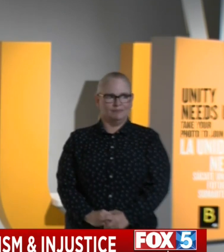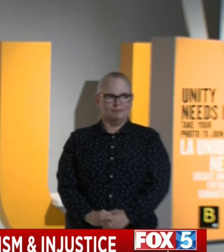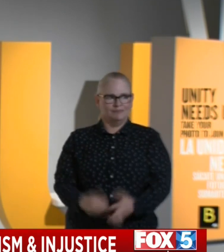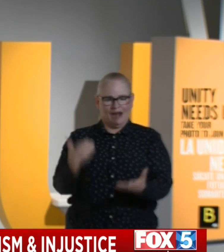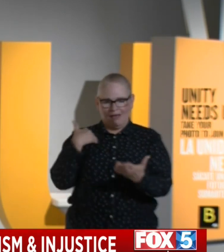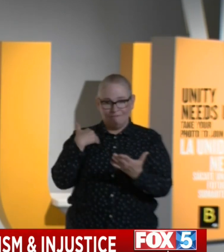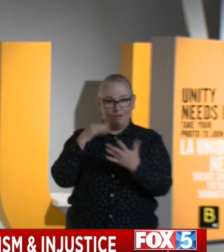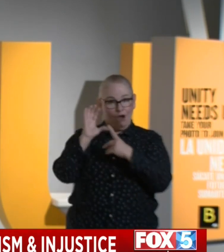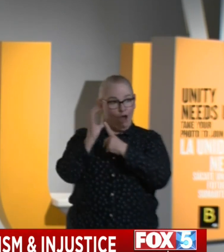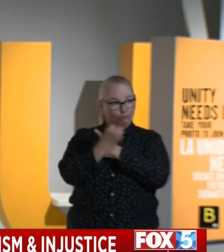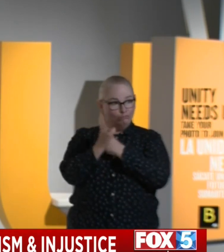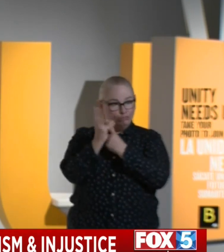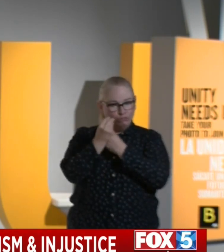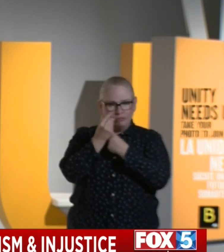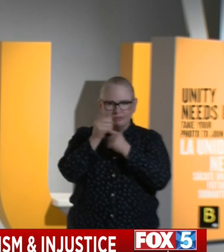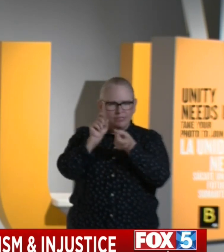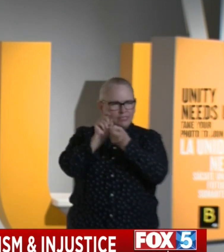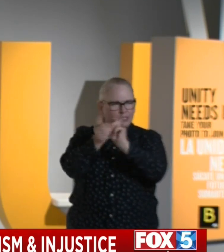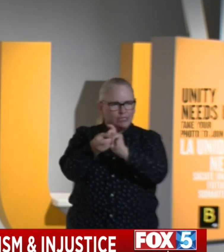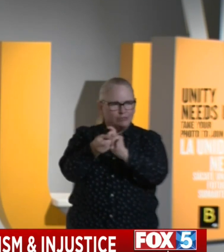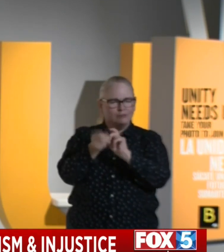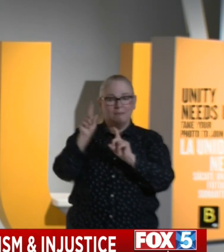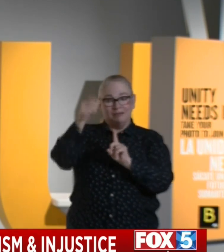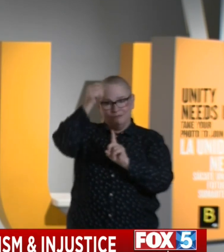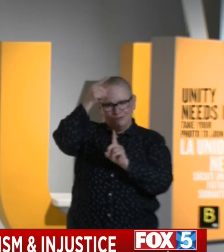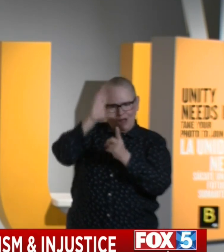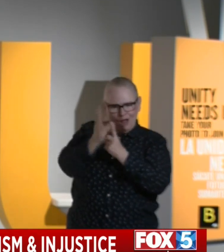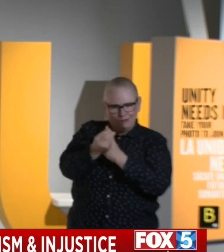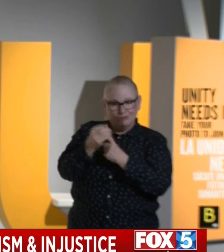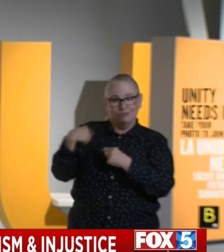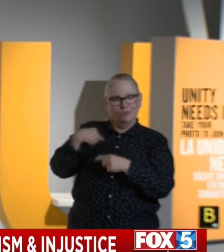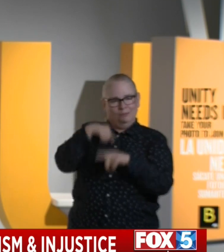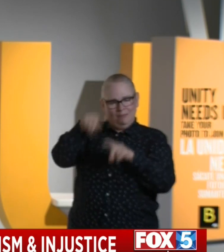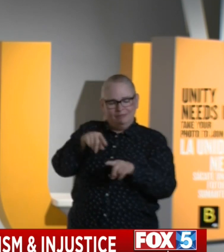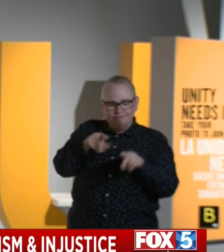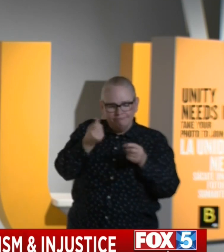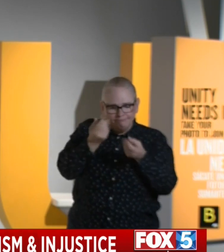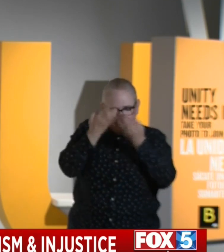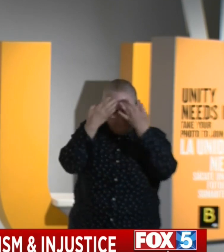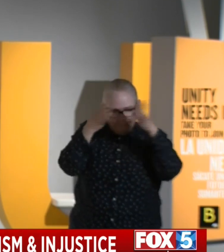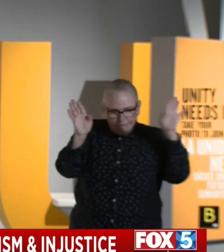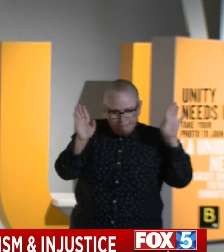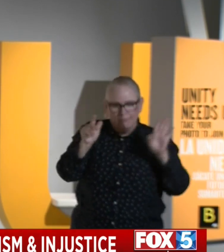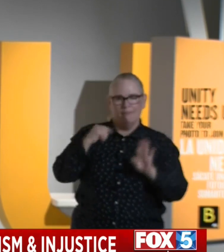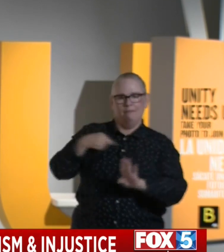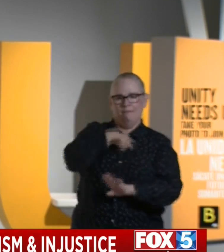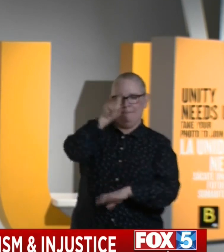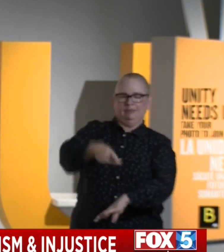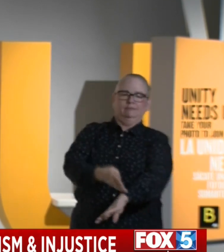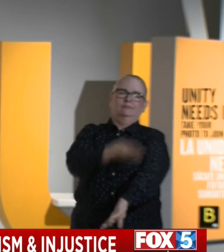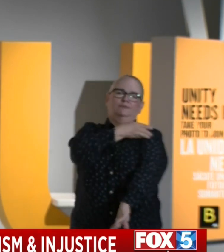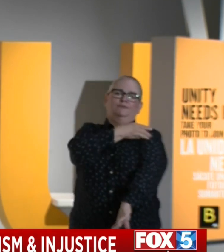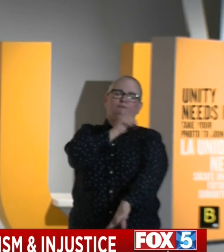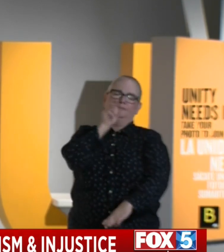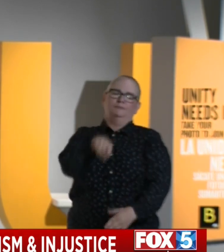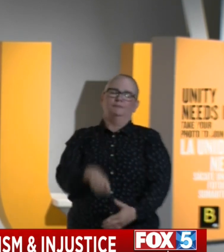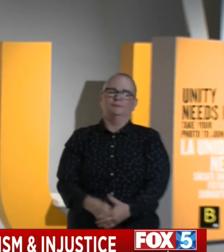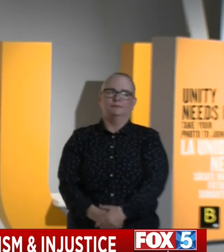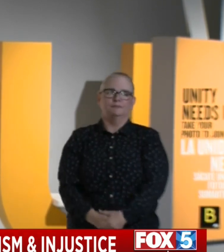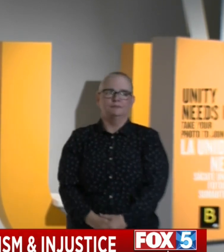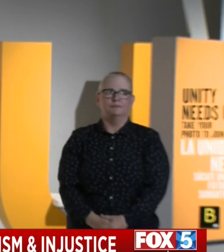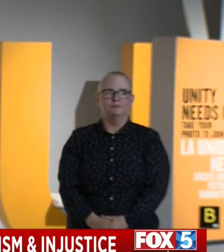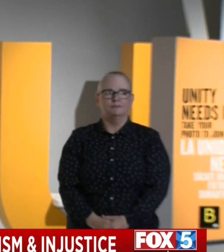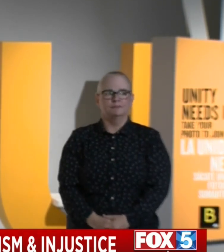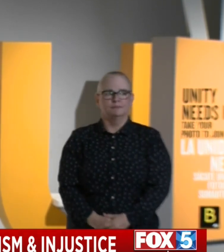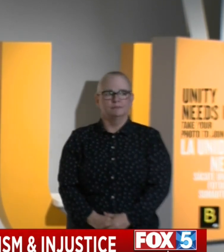it is that we're trying to advance. We passed that bill last August, but it hasn't stopped violence.